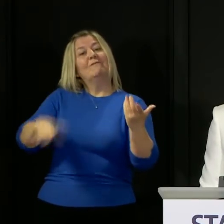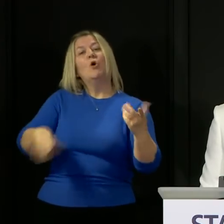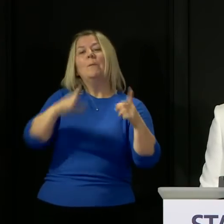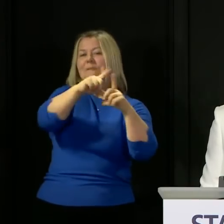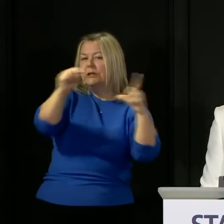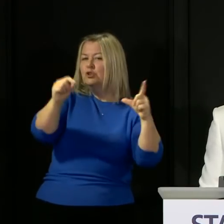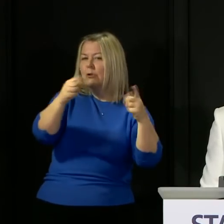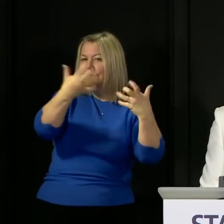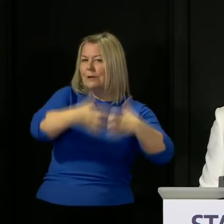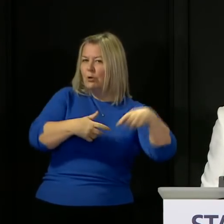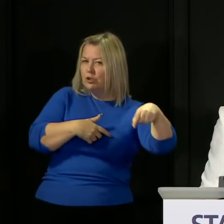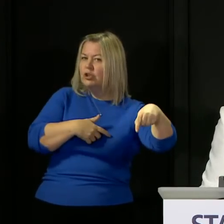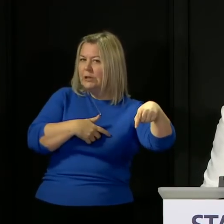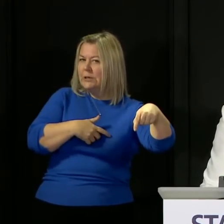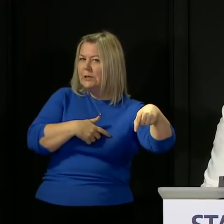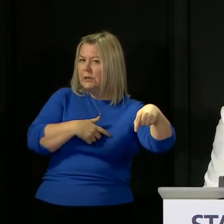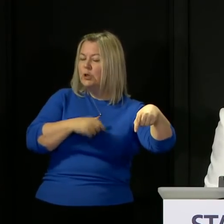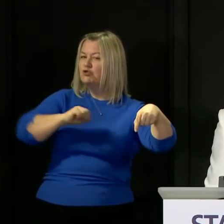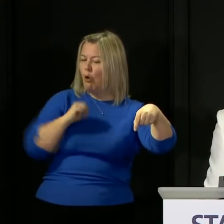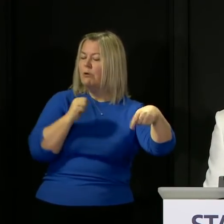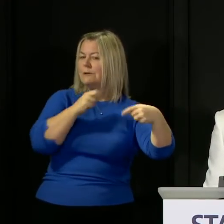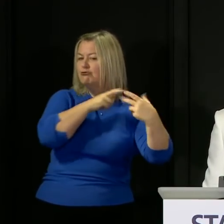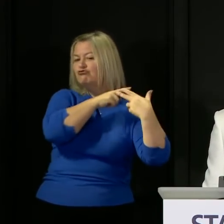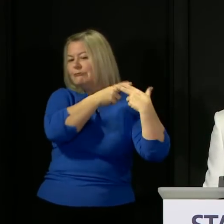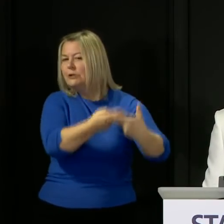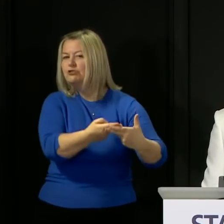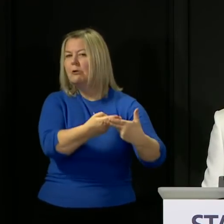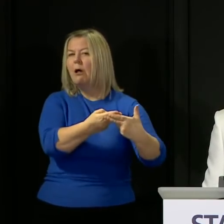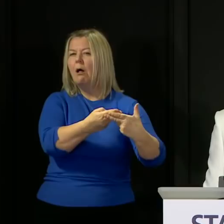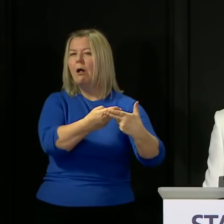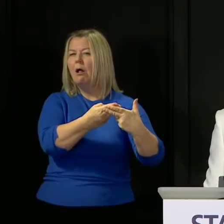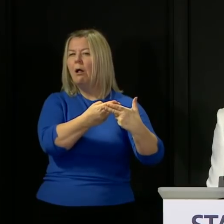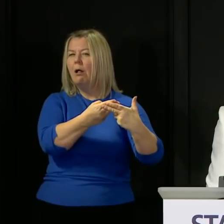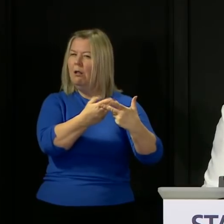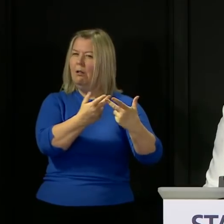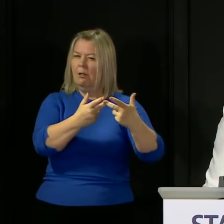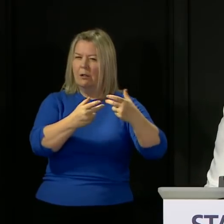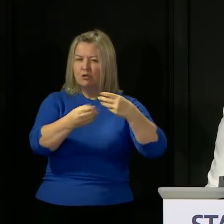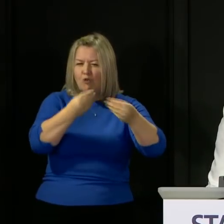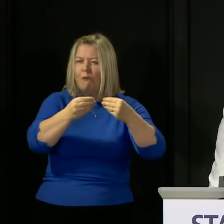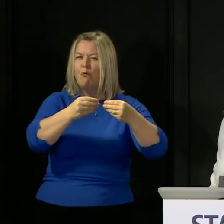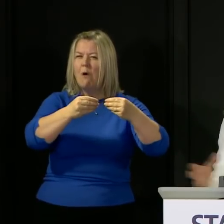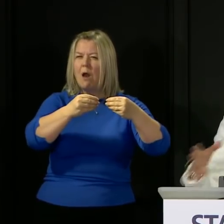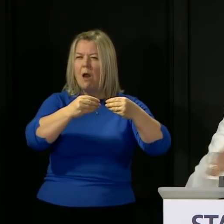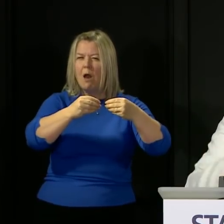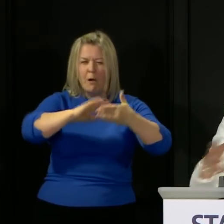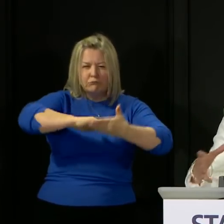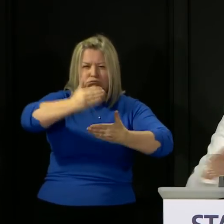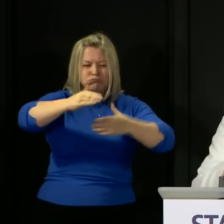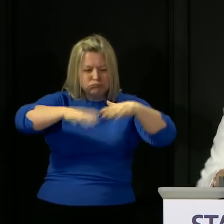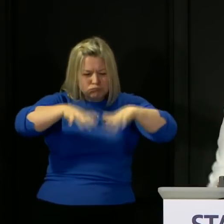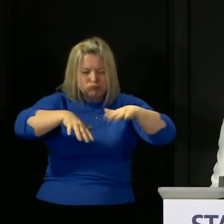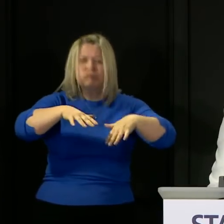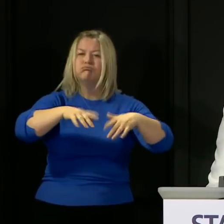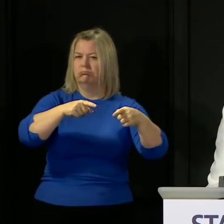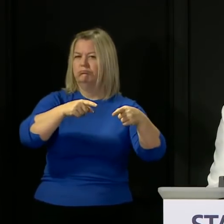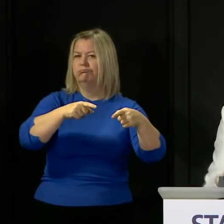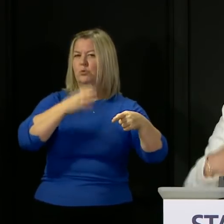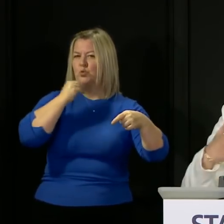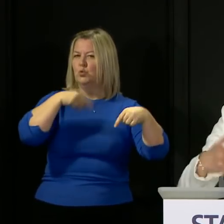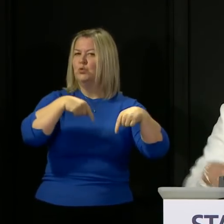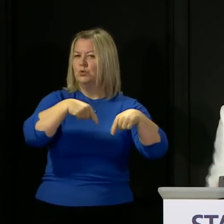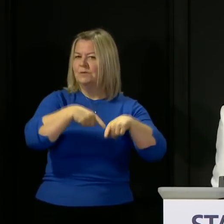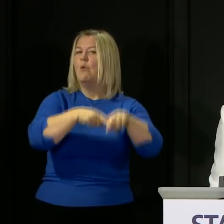technology that will underpin our more traditional system that contact tracers will use to do the follow-up. So all of this has to hang